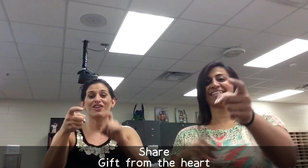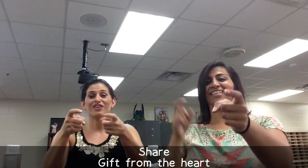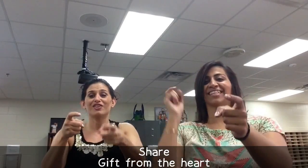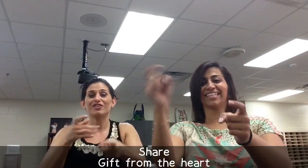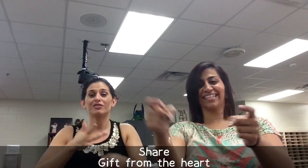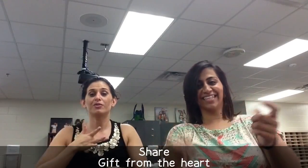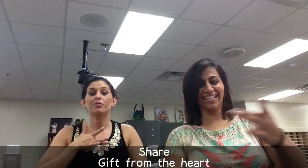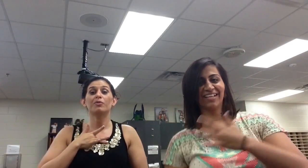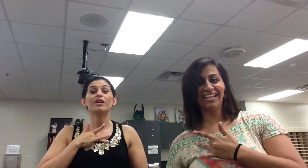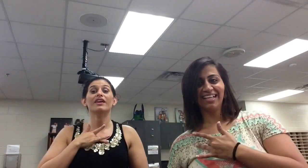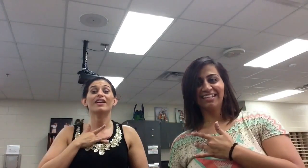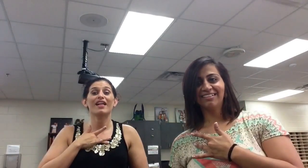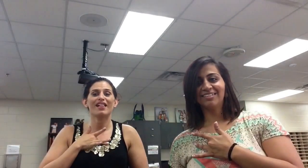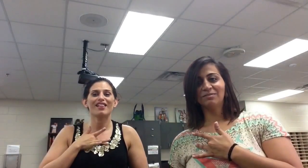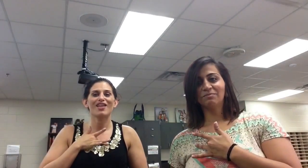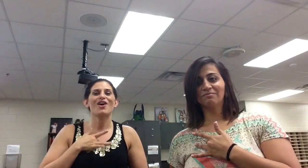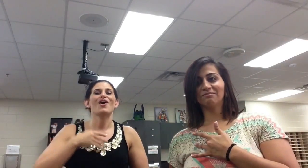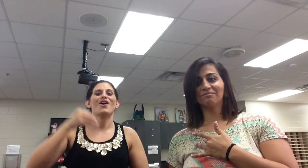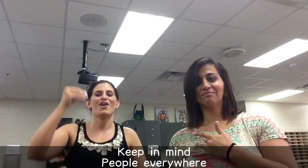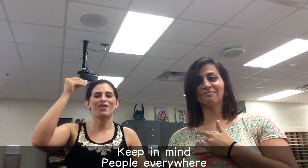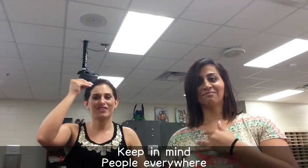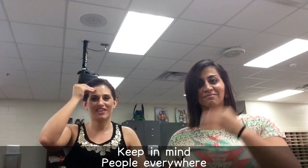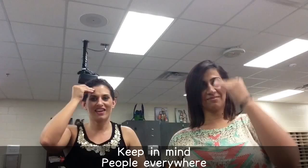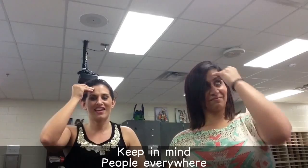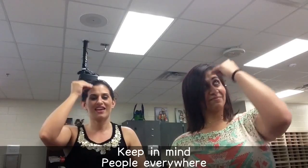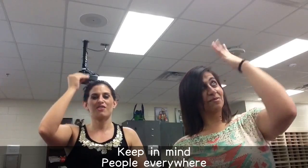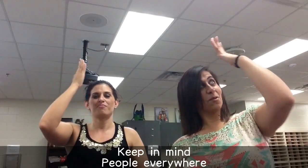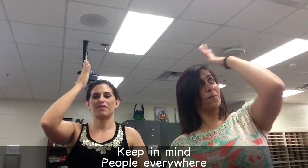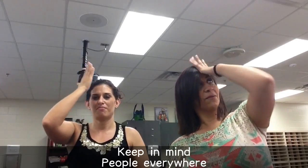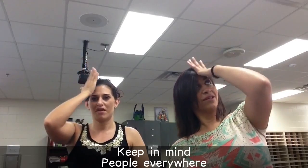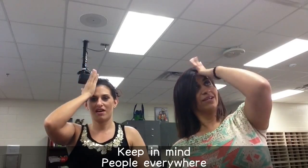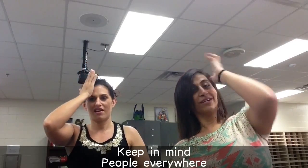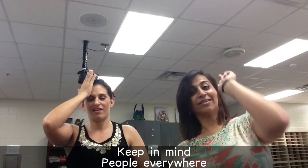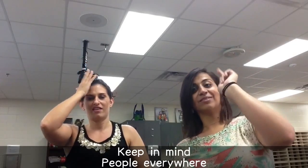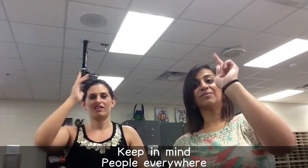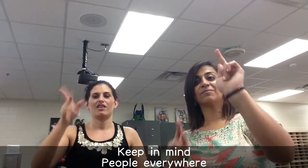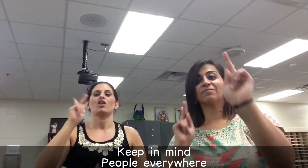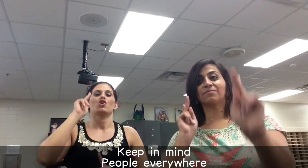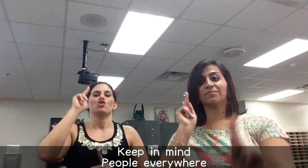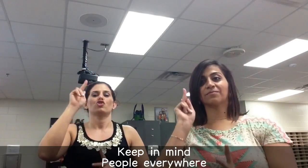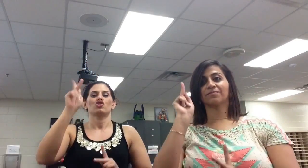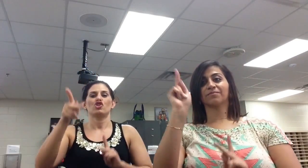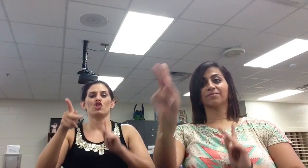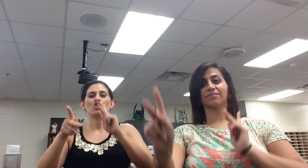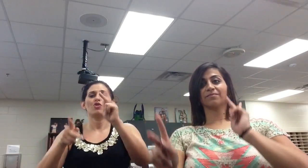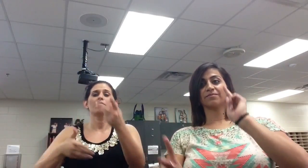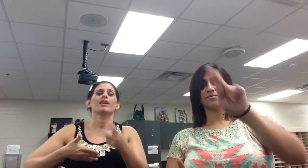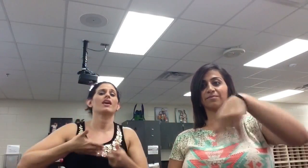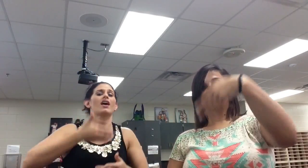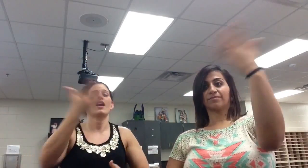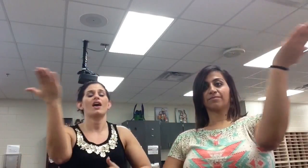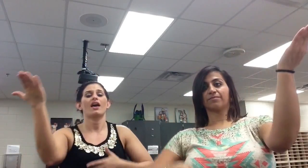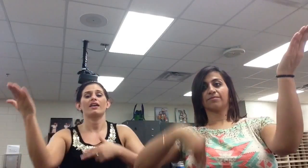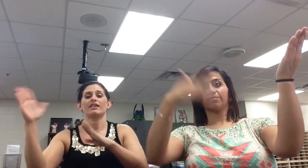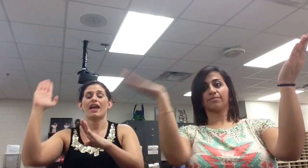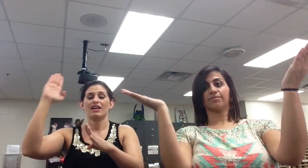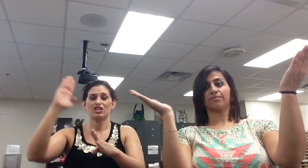goodwill Oh keep in mind Humankind and